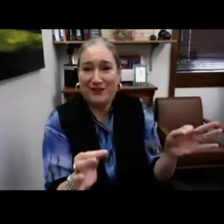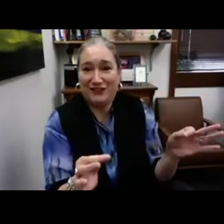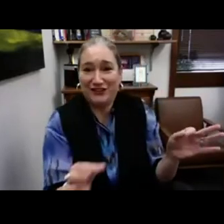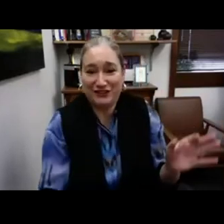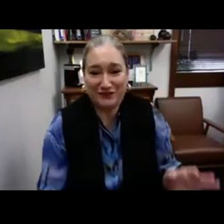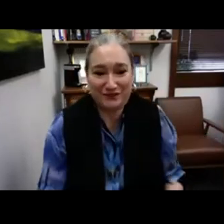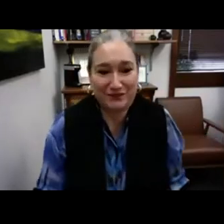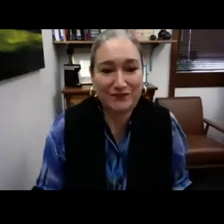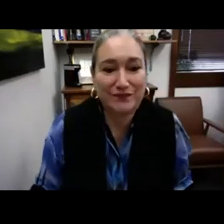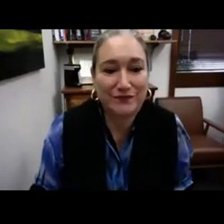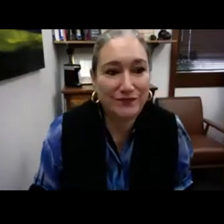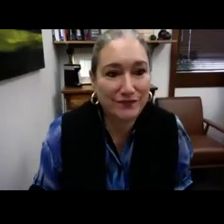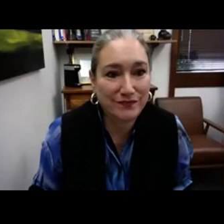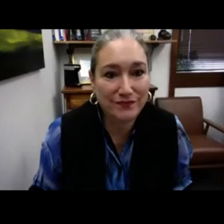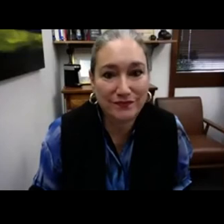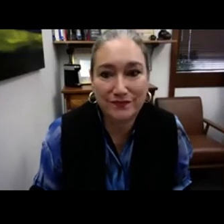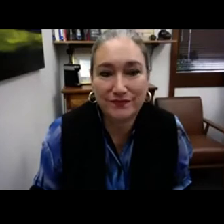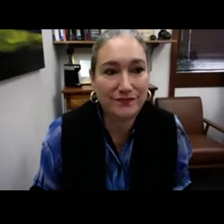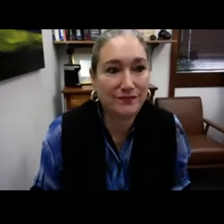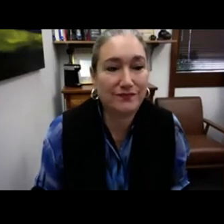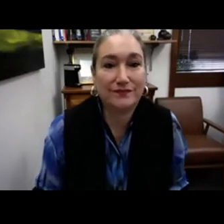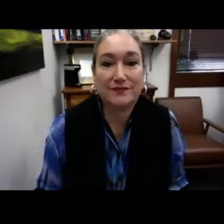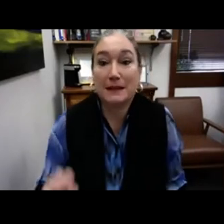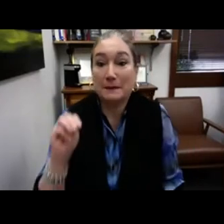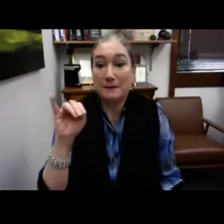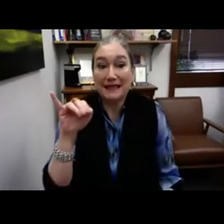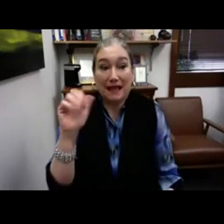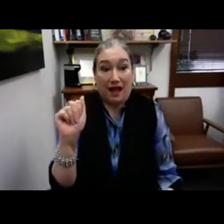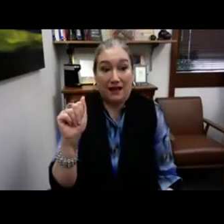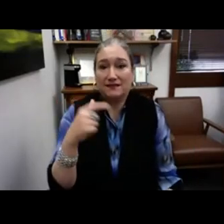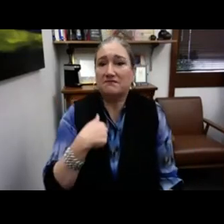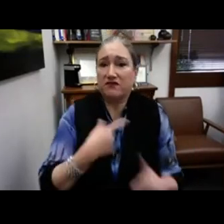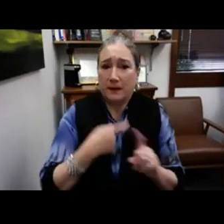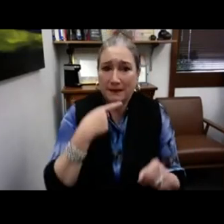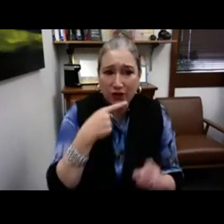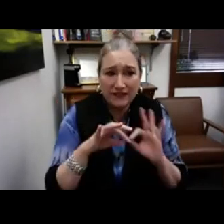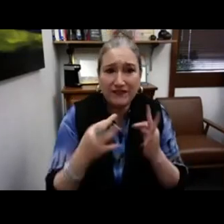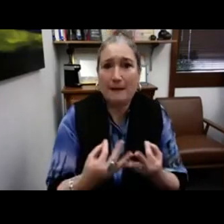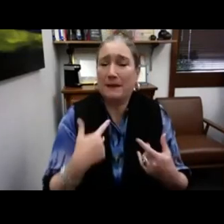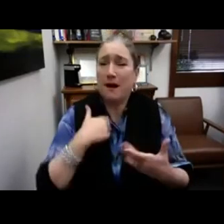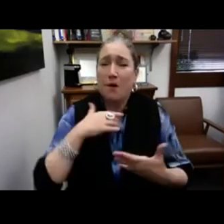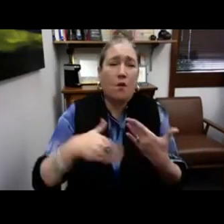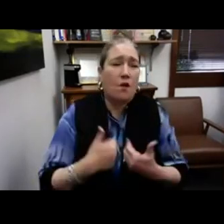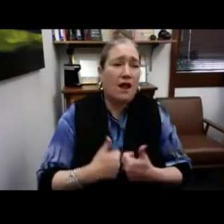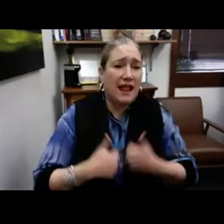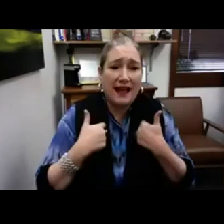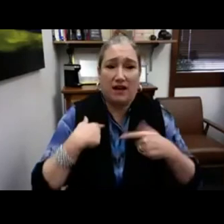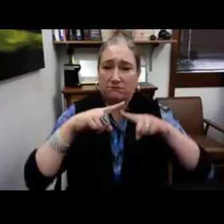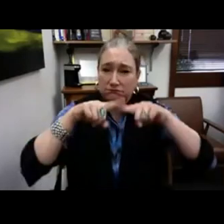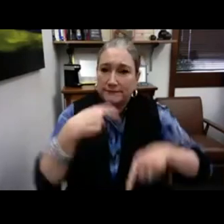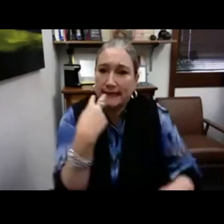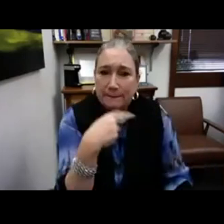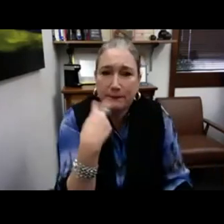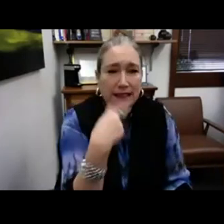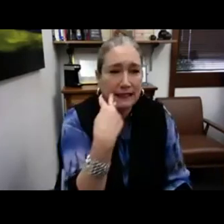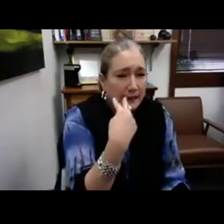And they were focusing on my hearing and speech ability instead of my learning of language. Mia said that she's